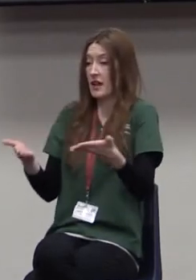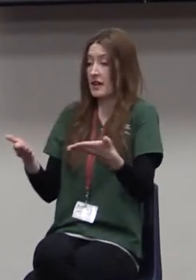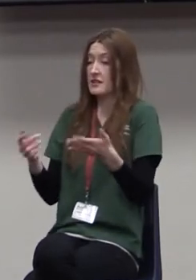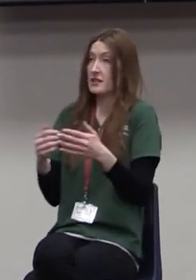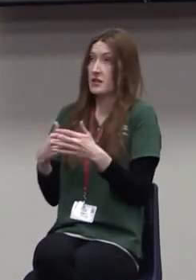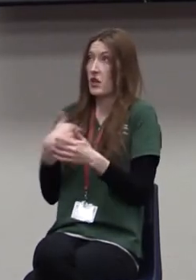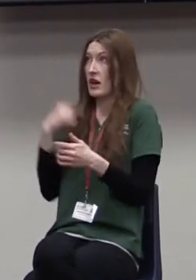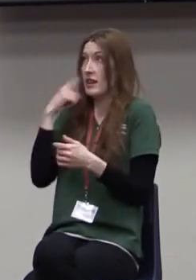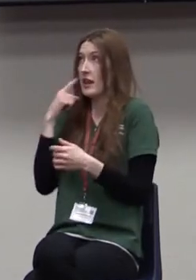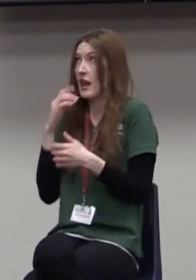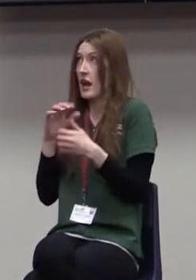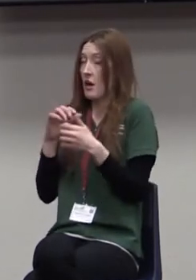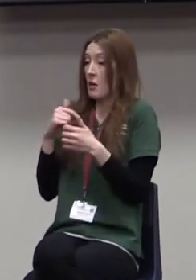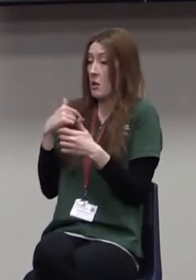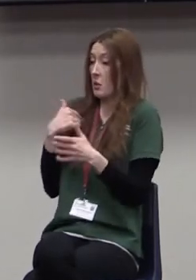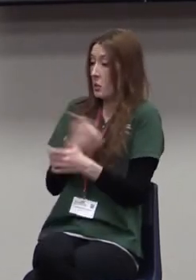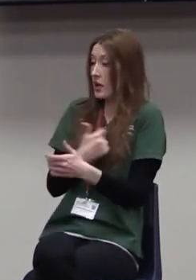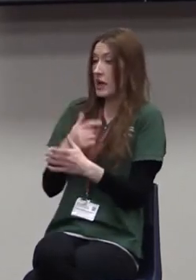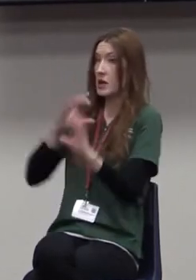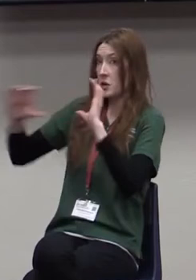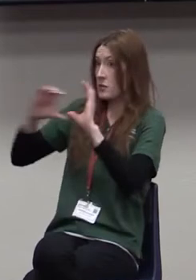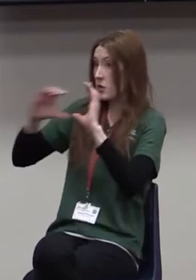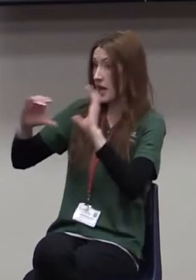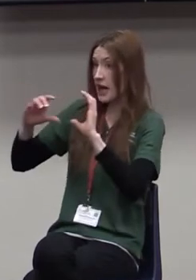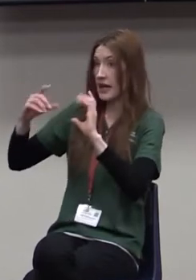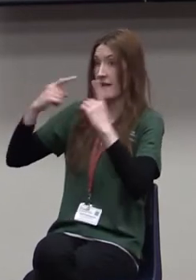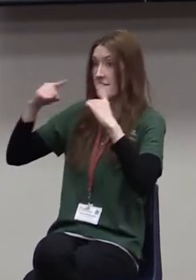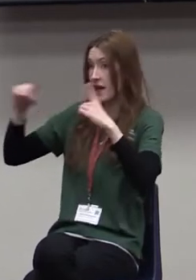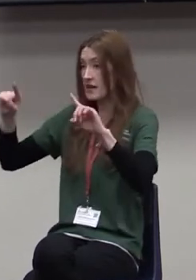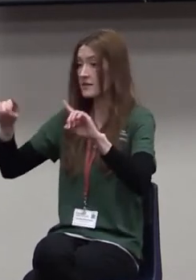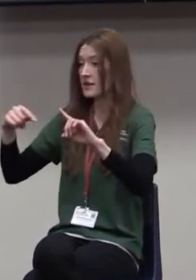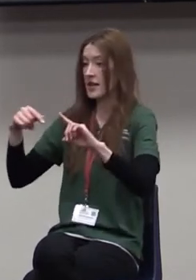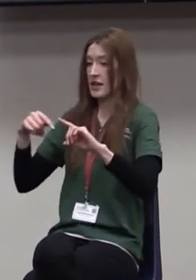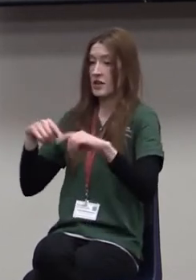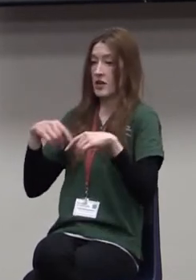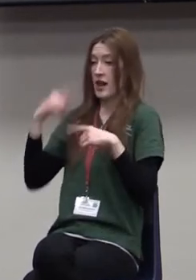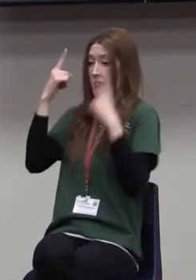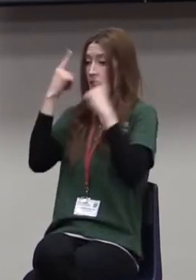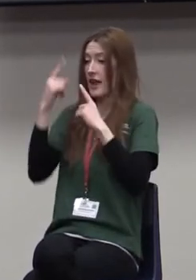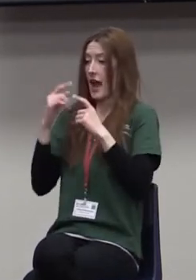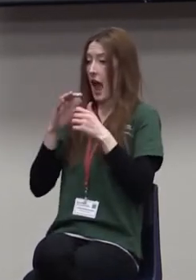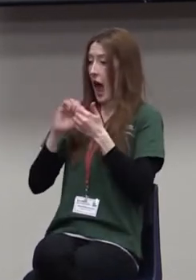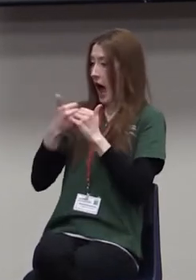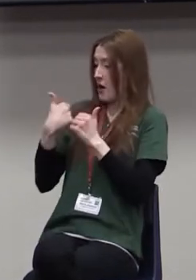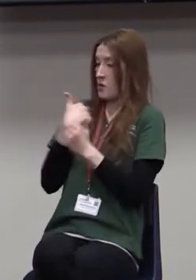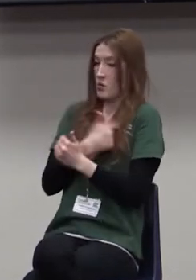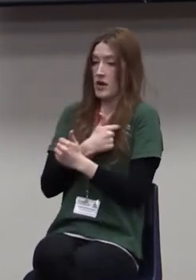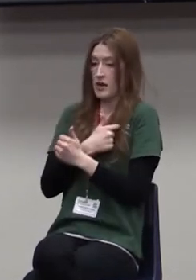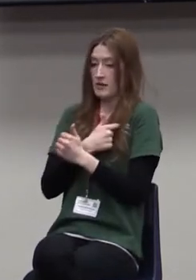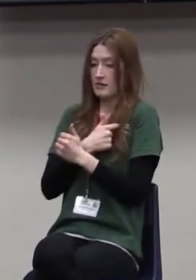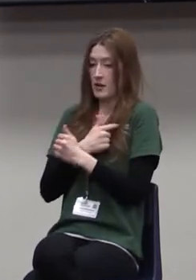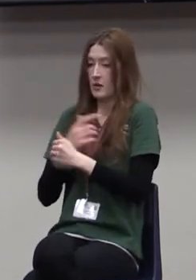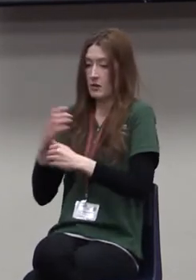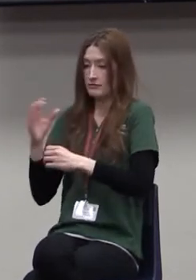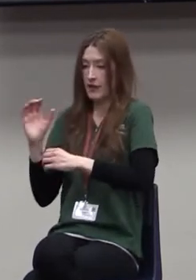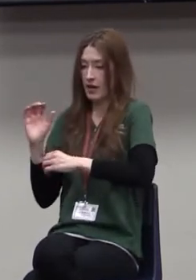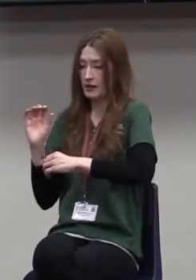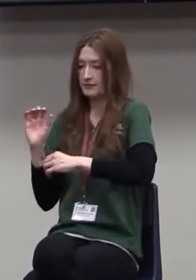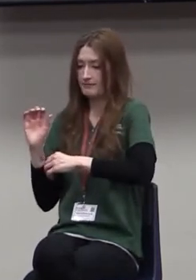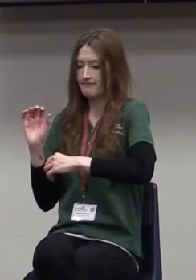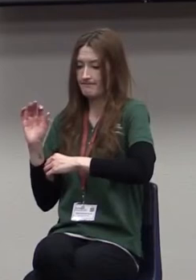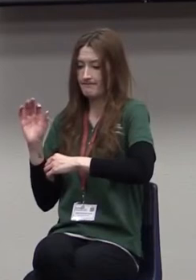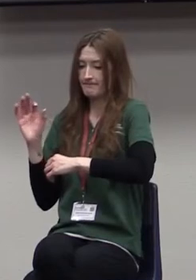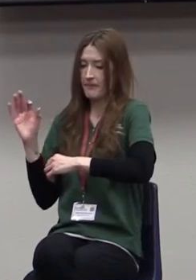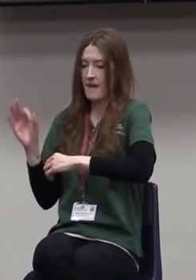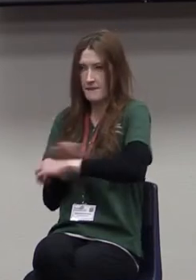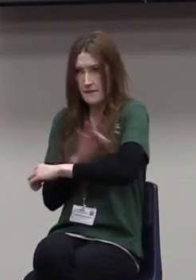communicating? Are we communicating effectively? You have to rethink how you operate. Are we operating within the guidelines that we need, that